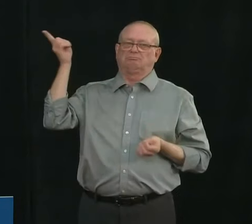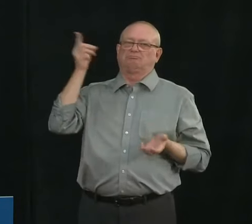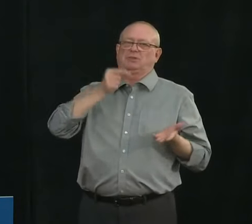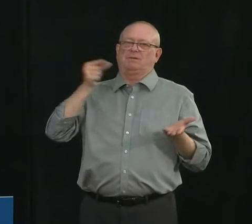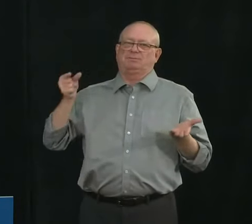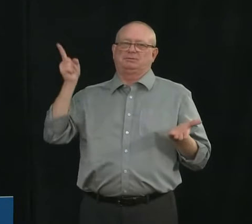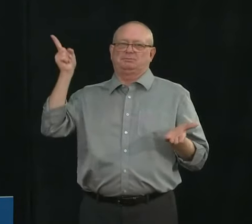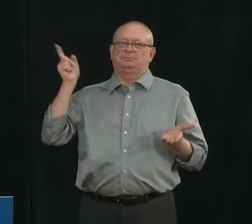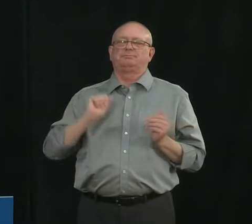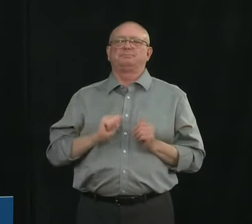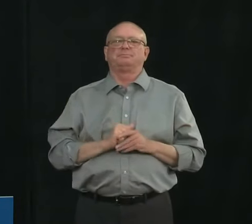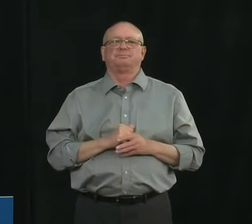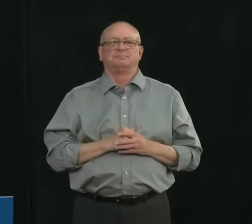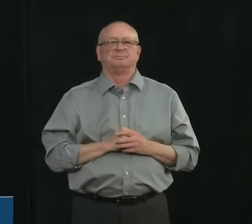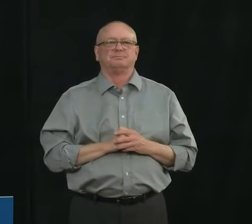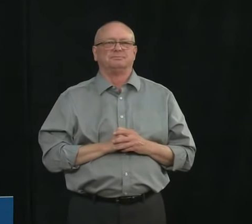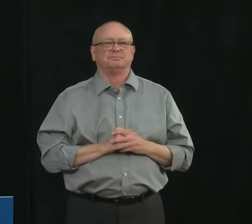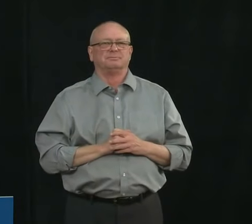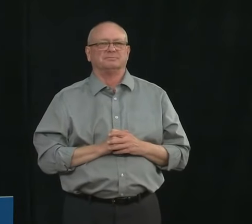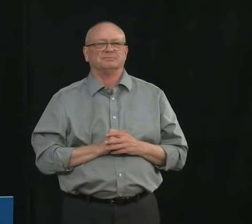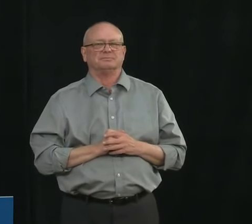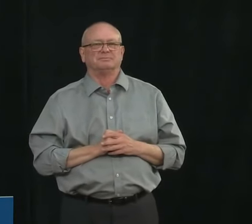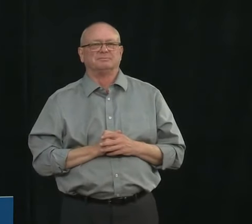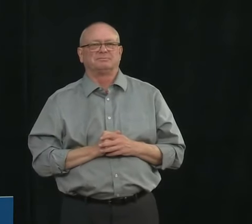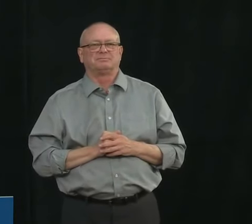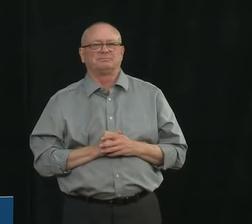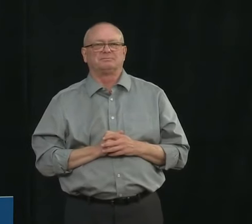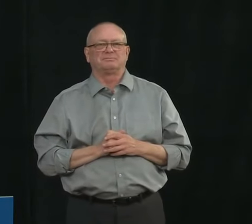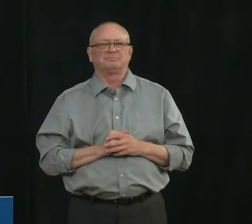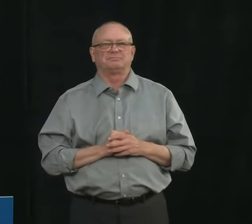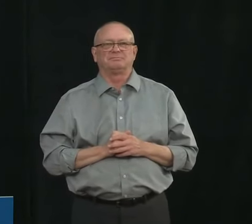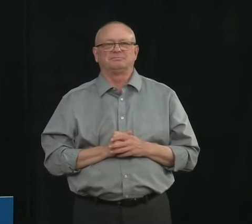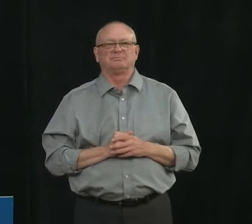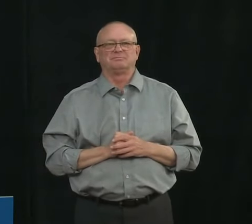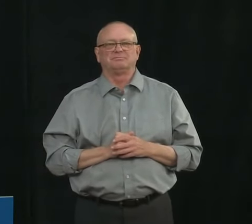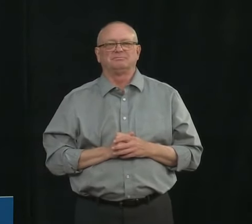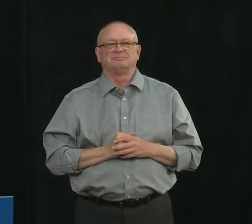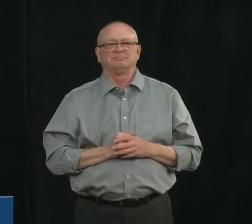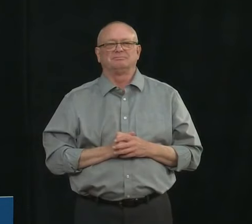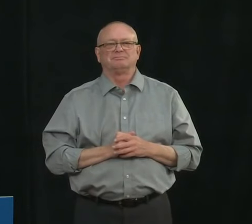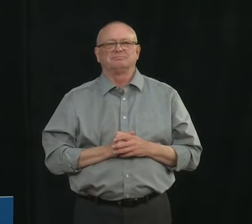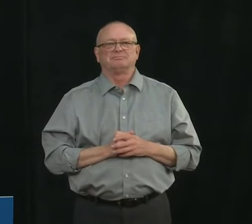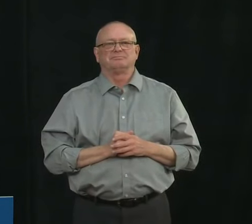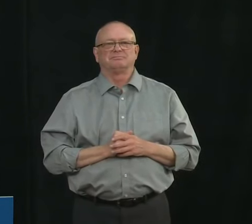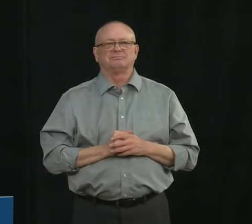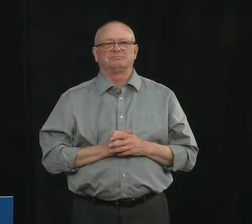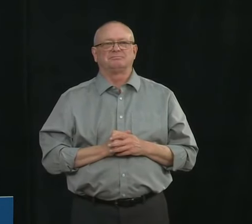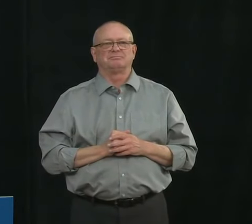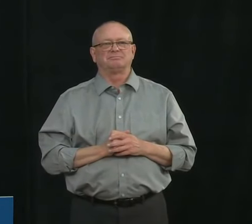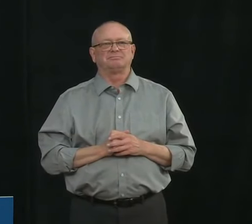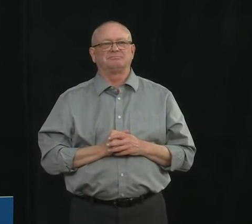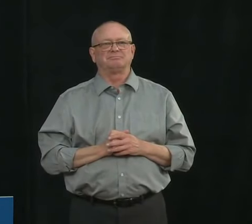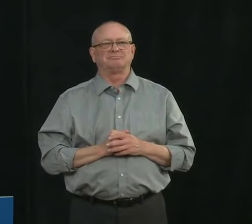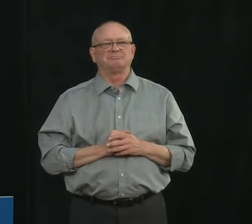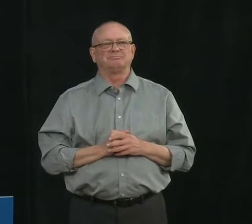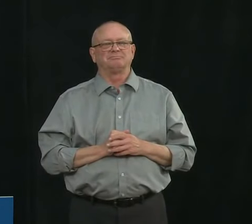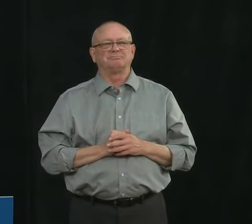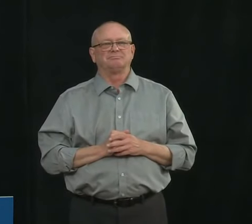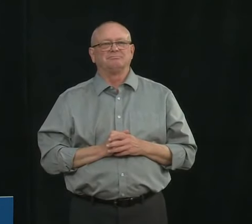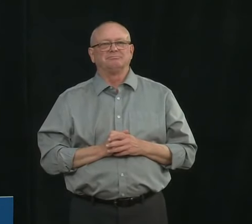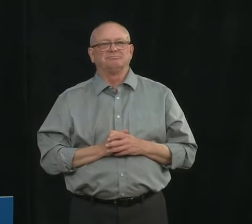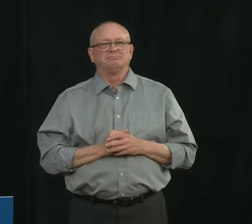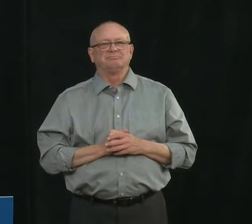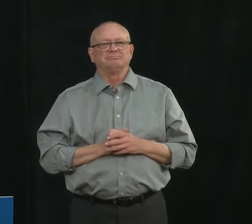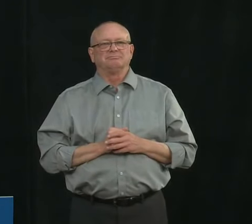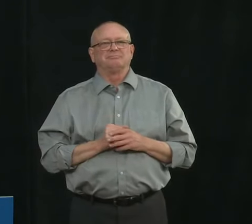the ways that we implement the measures that we need to take to protect people from COVID. We don't need the declaration of